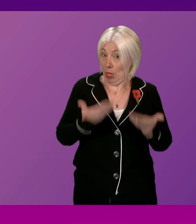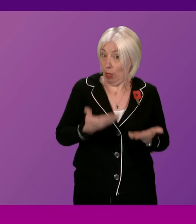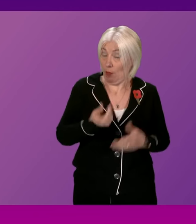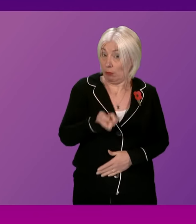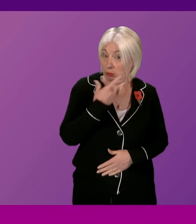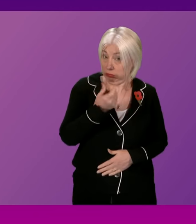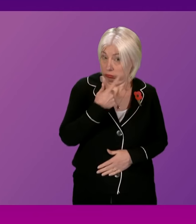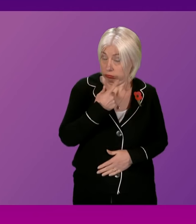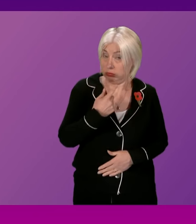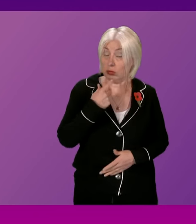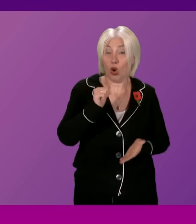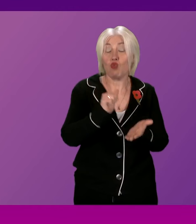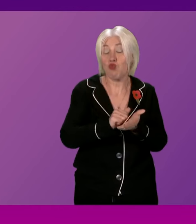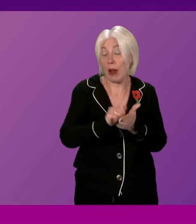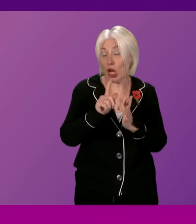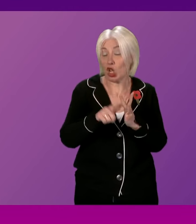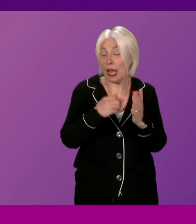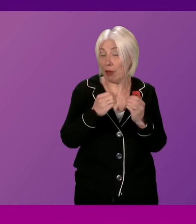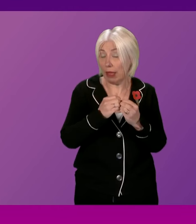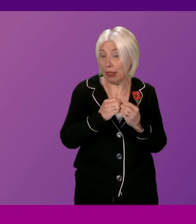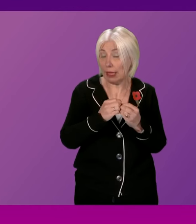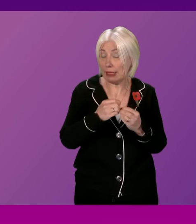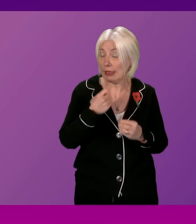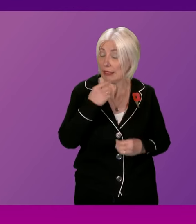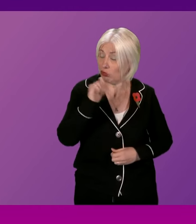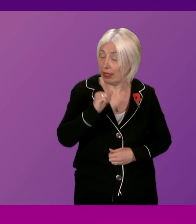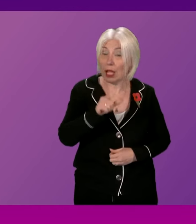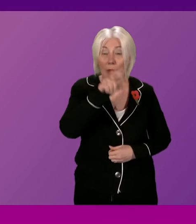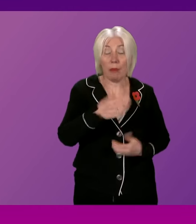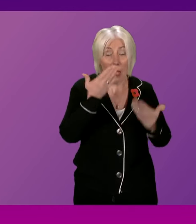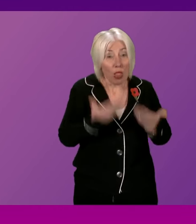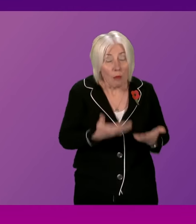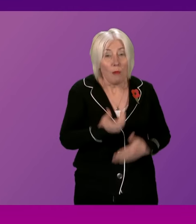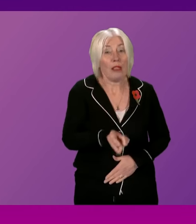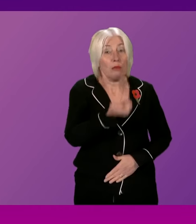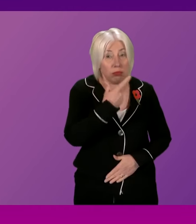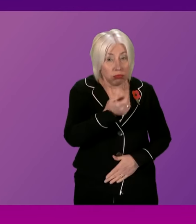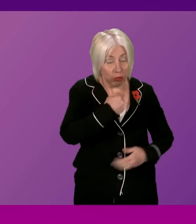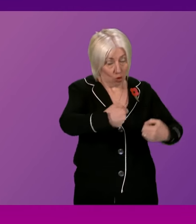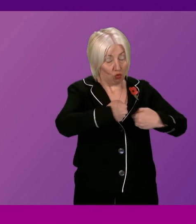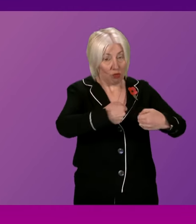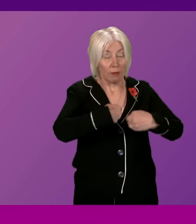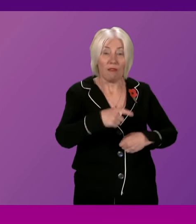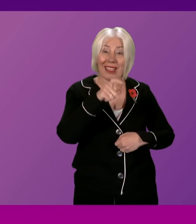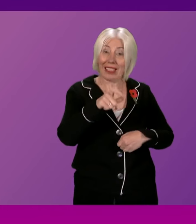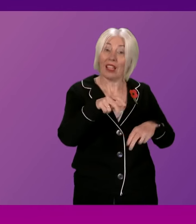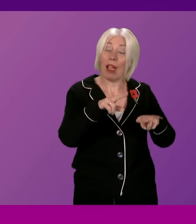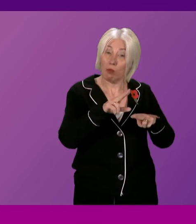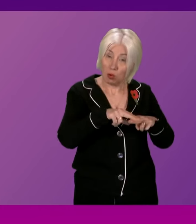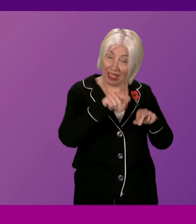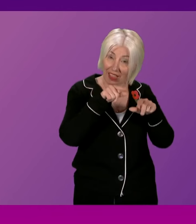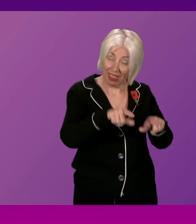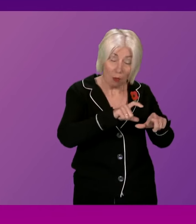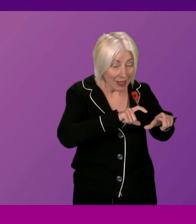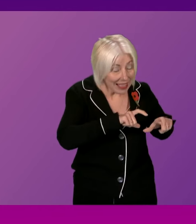course, it is important to make this point and to reiterate the point that Jackie Bailey made, existing patients on a treatment for cystic fibrosis will continue